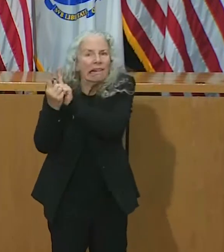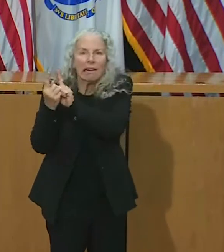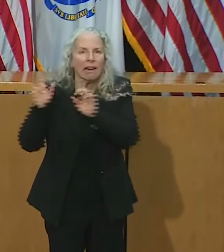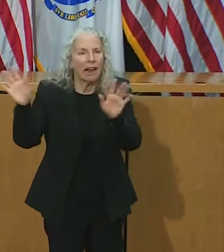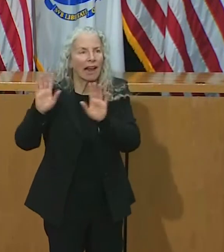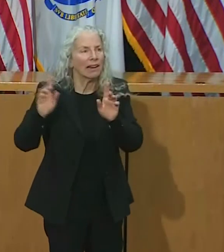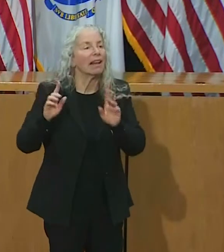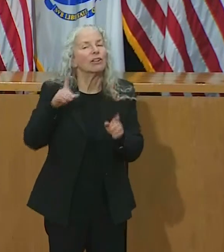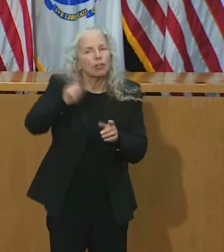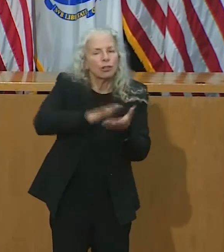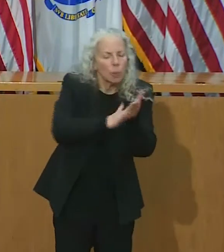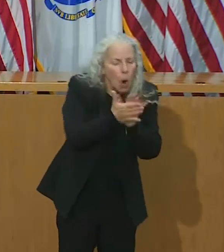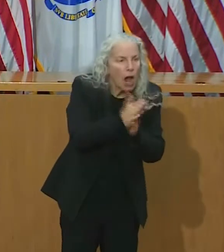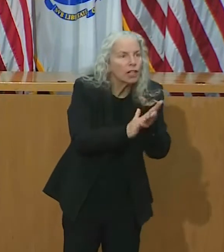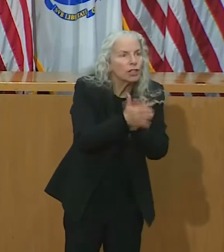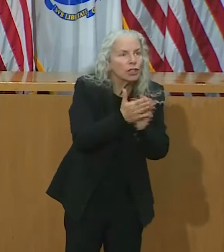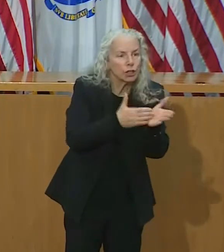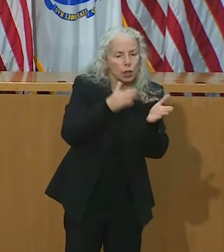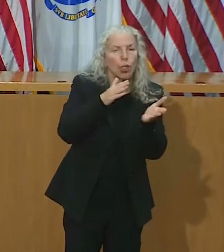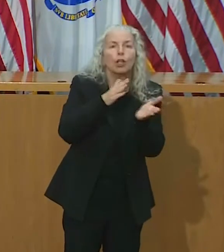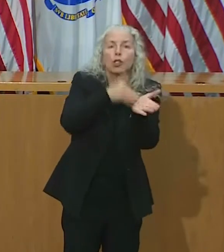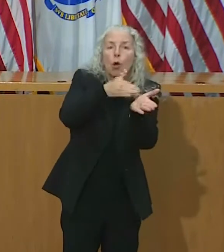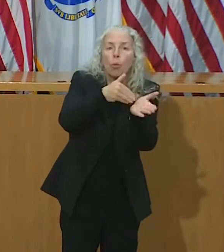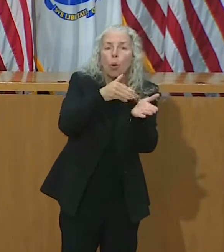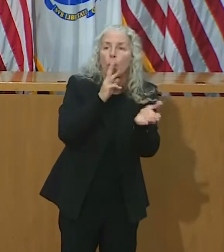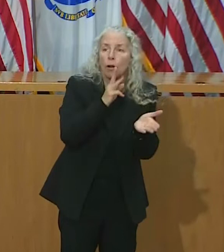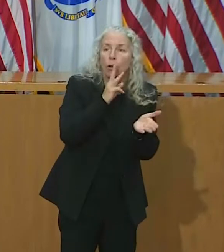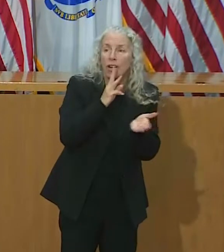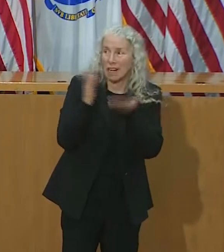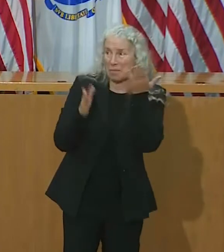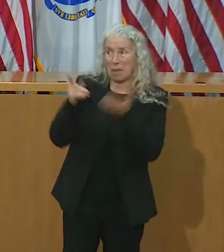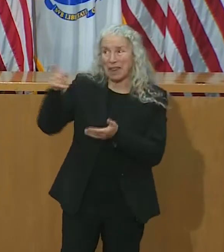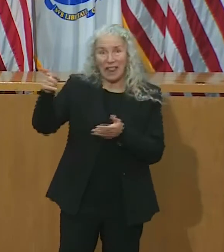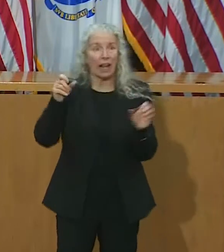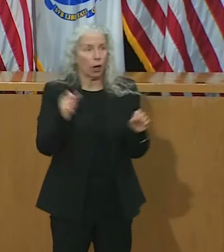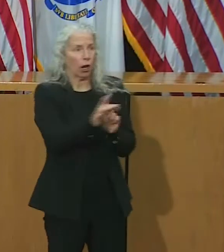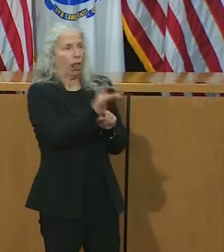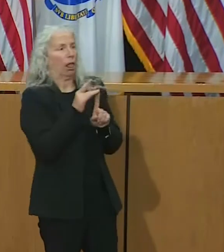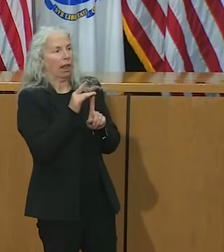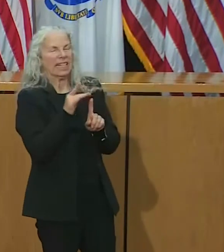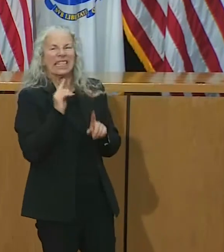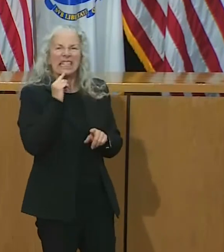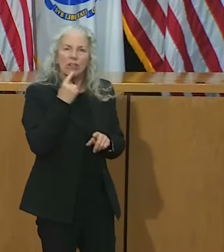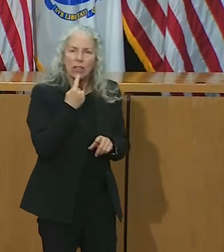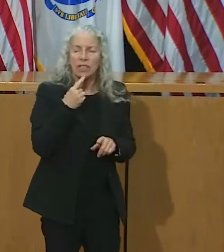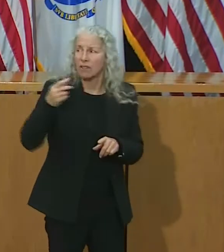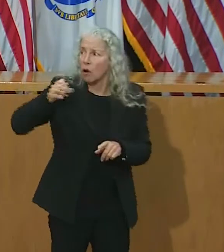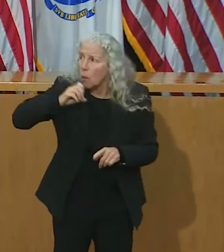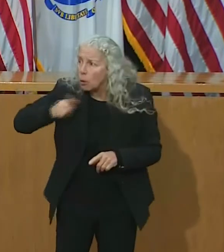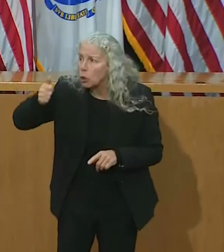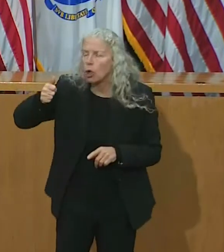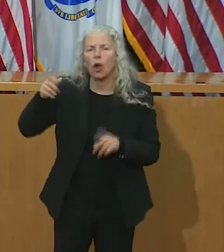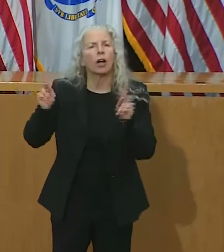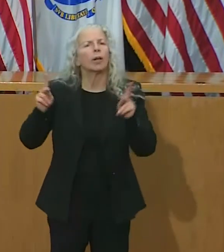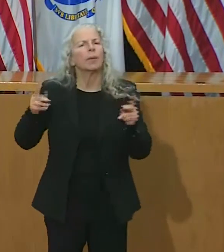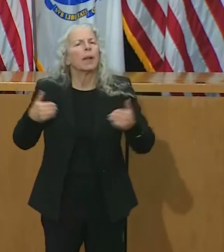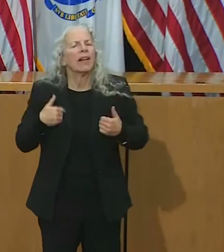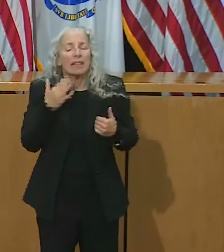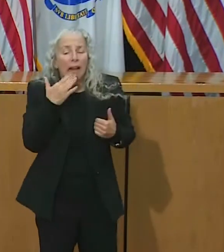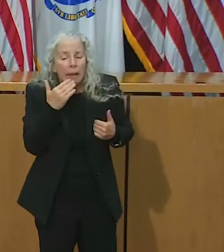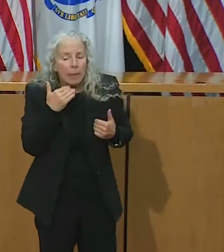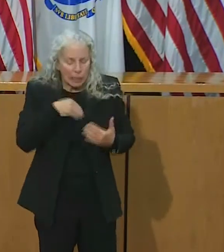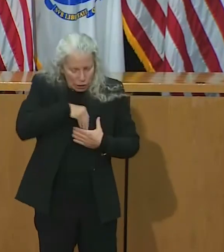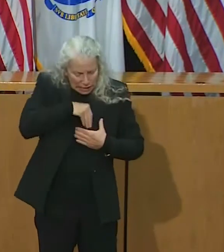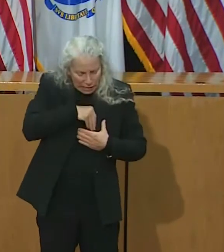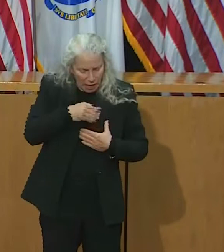Consider if those around you might be at higher risk of severe illness from COVID, such as older adults or those with certain medical conditions,